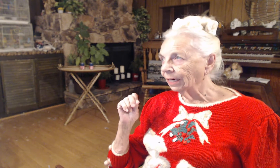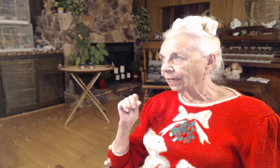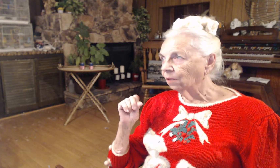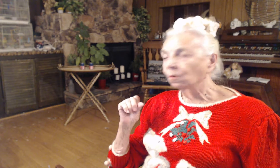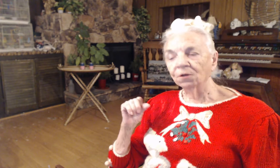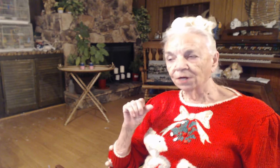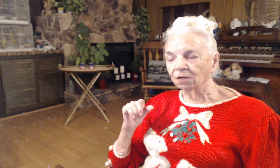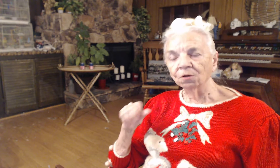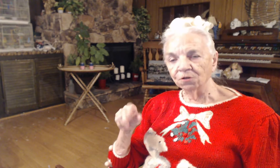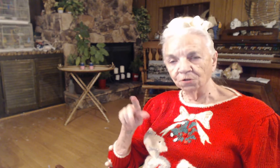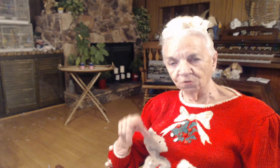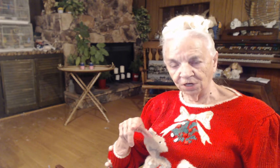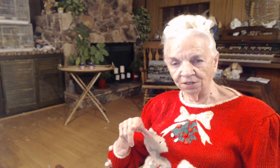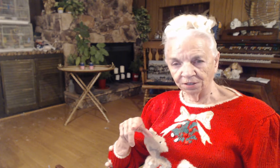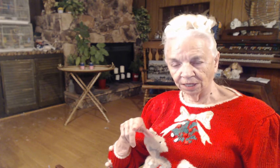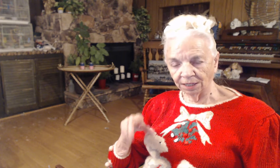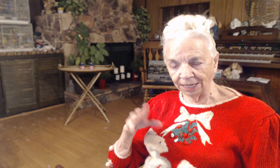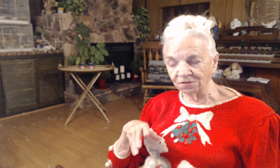we're not going to do Matthew,